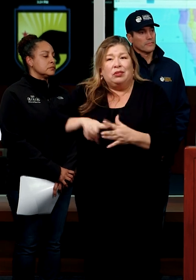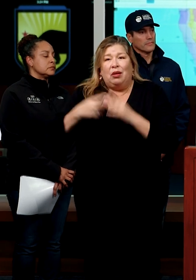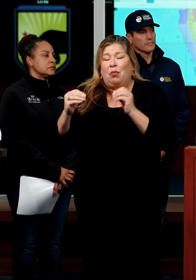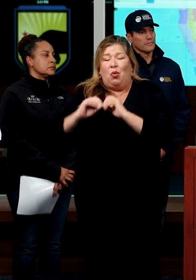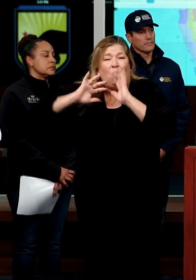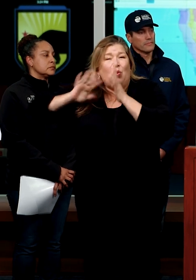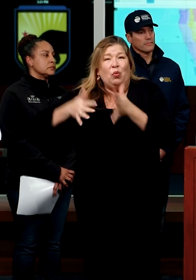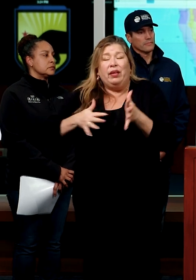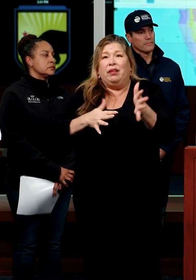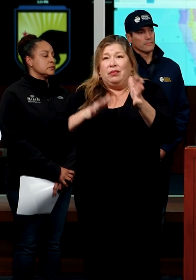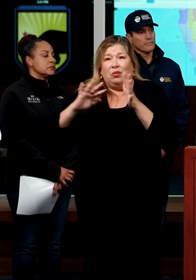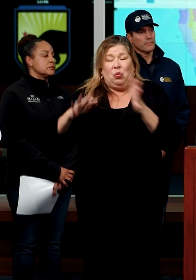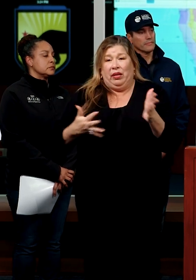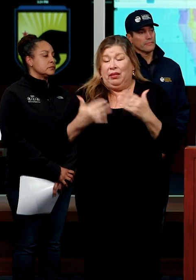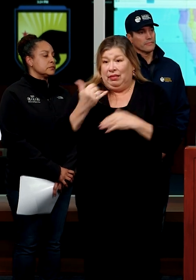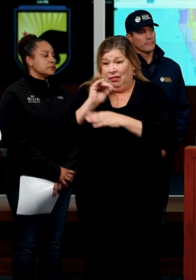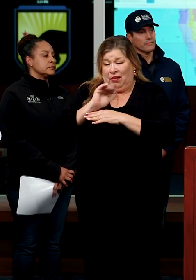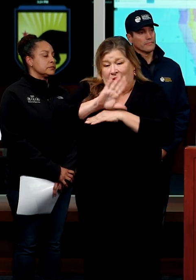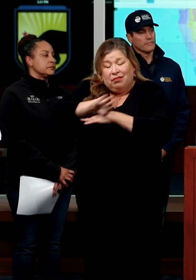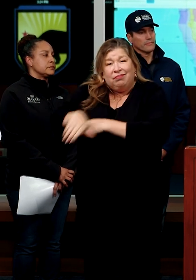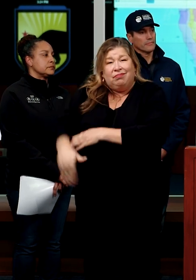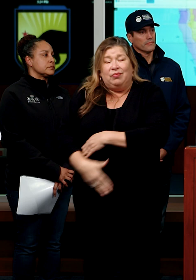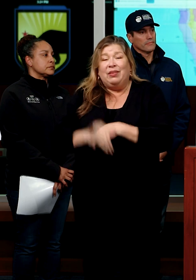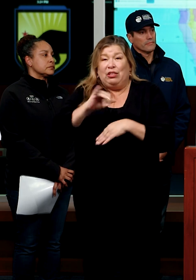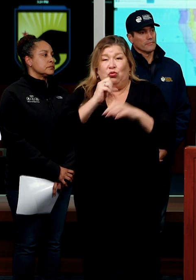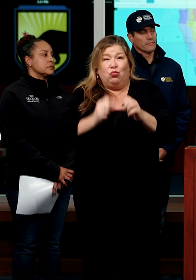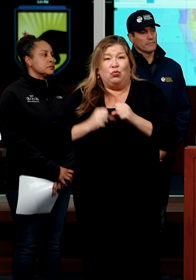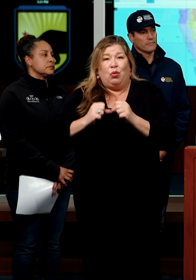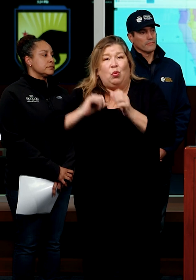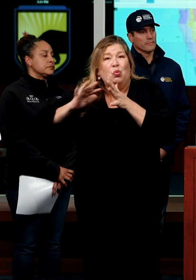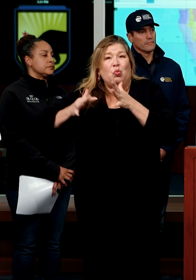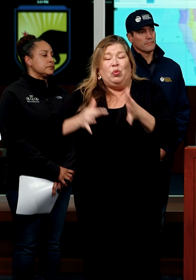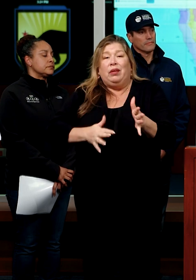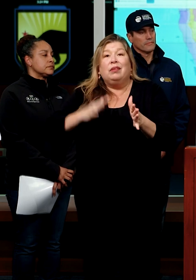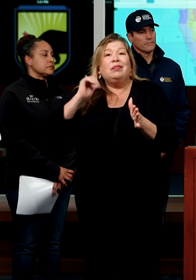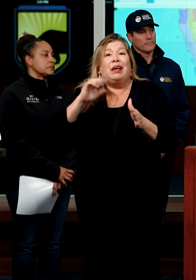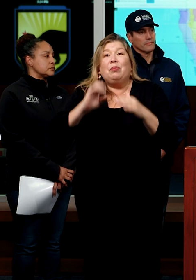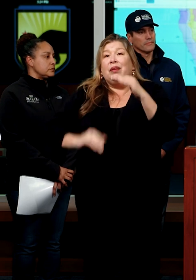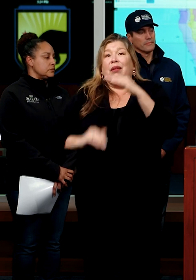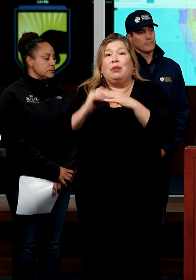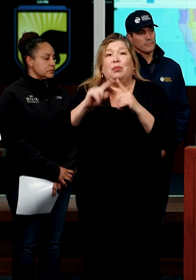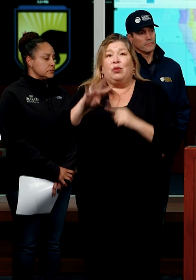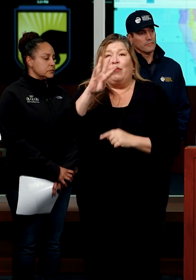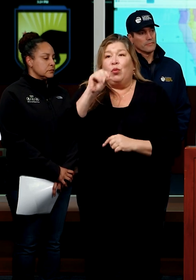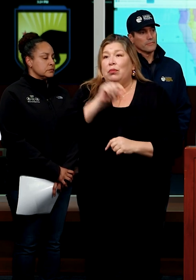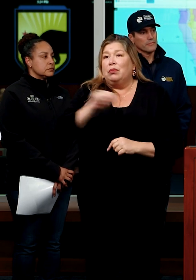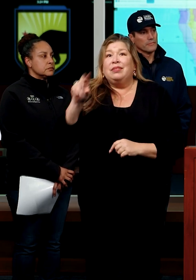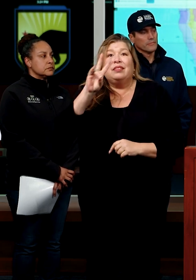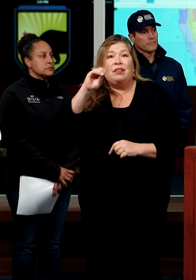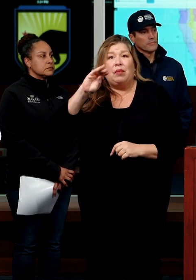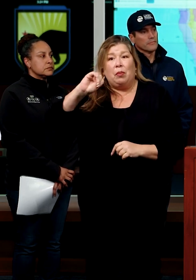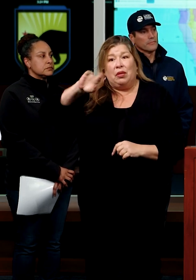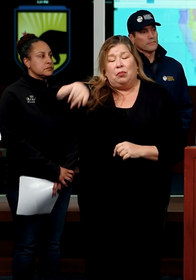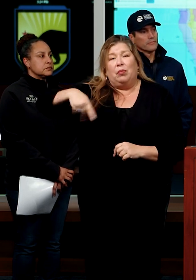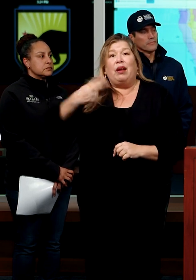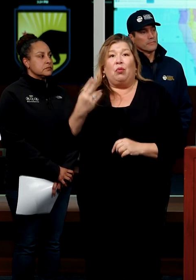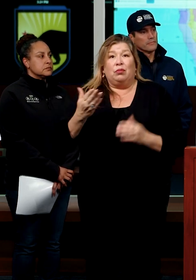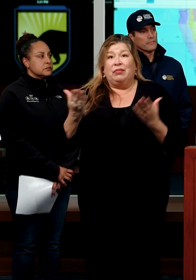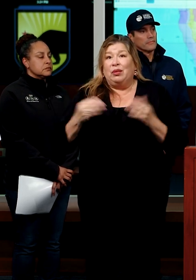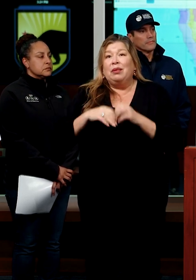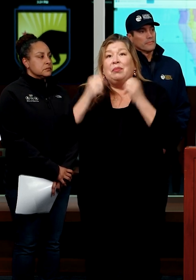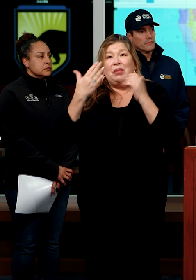Overnight we're gonna see strong winds developing. Eventually those winds will reach gusts of 40 to 70 miles per hour in many parts of the